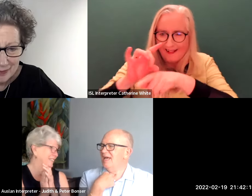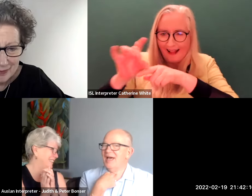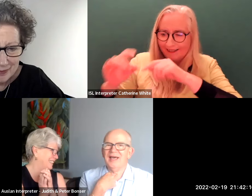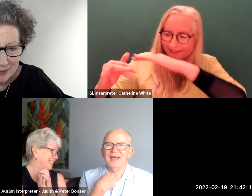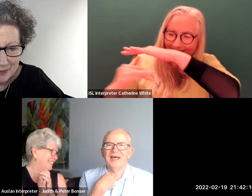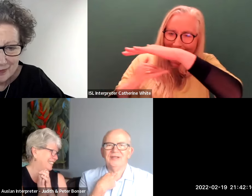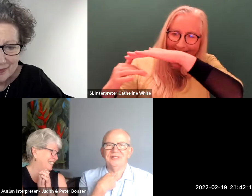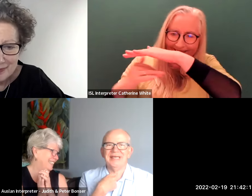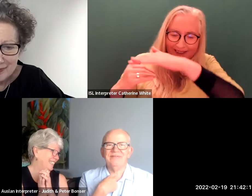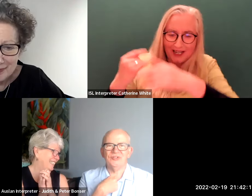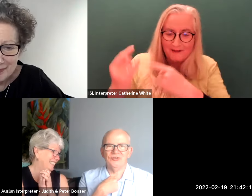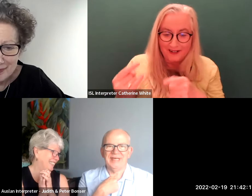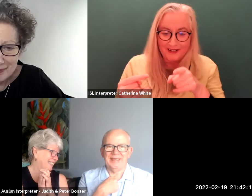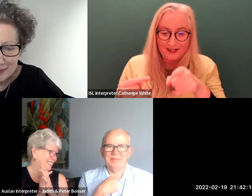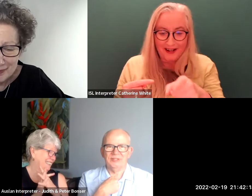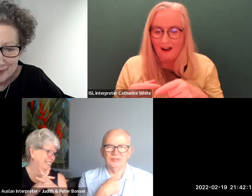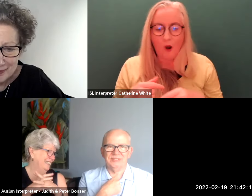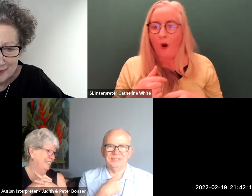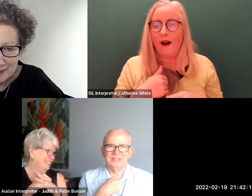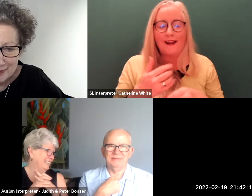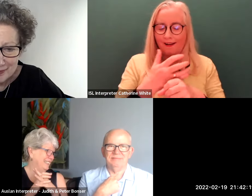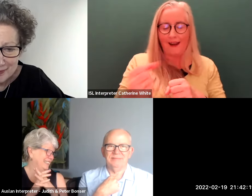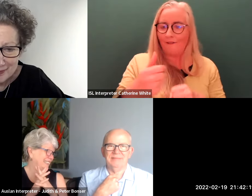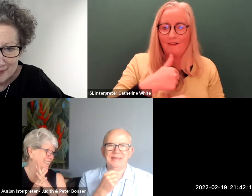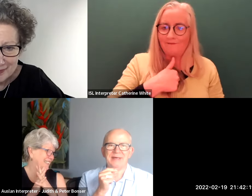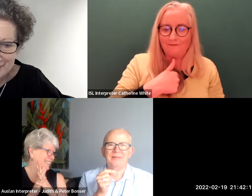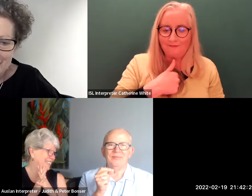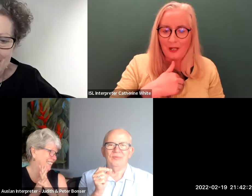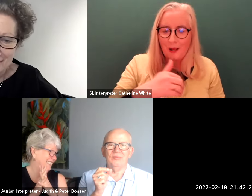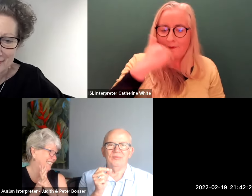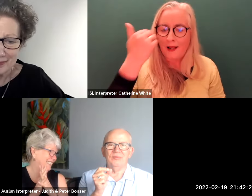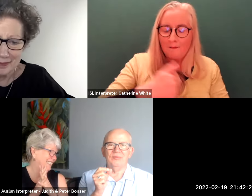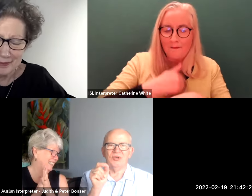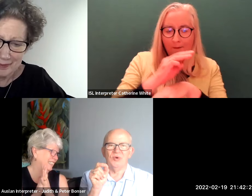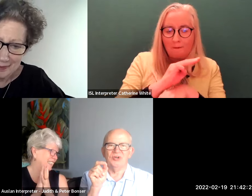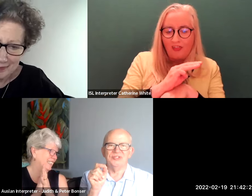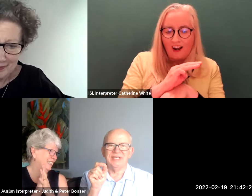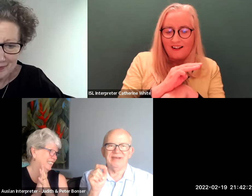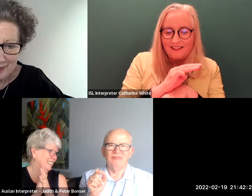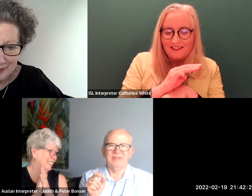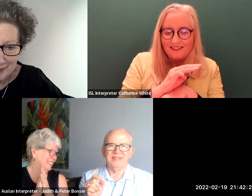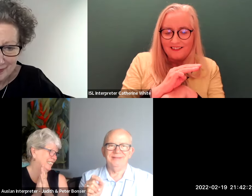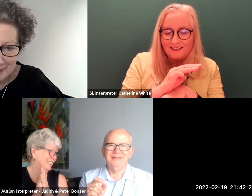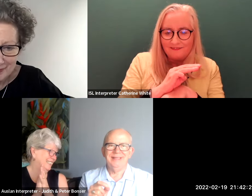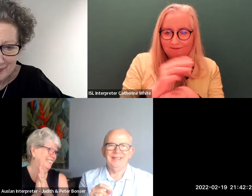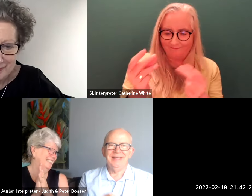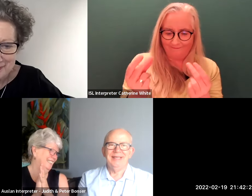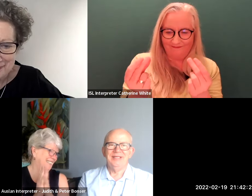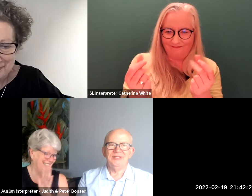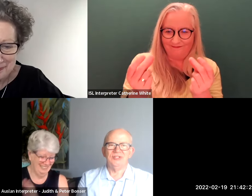on i i could never do that because my mum was so on to everything